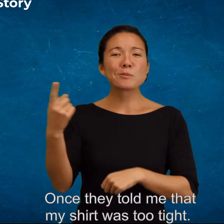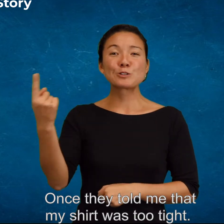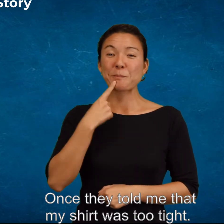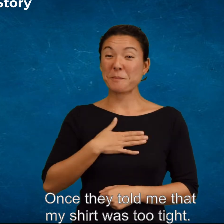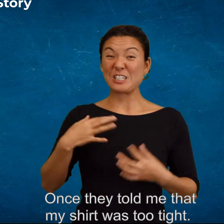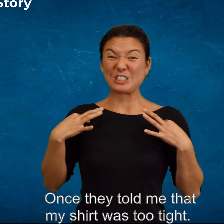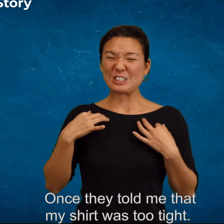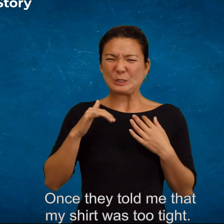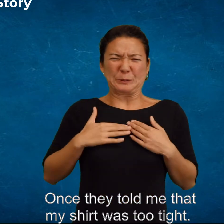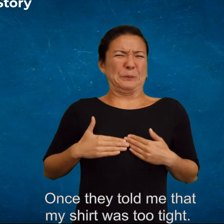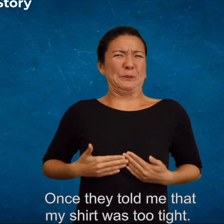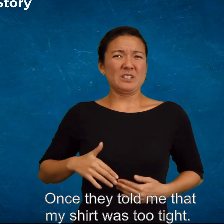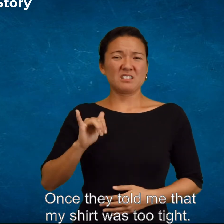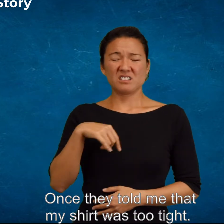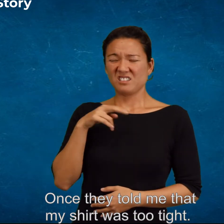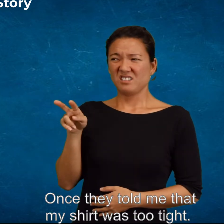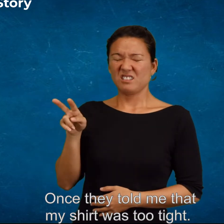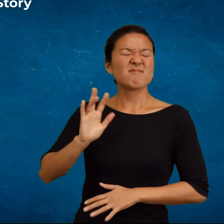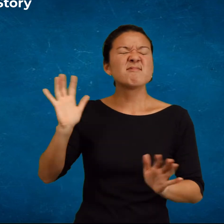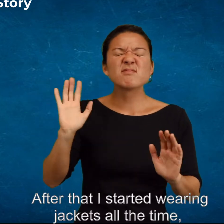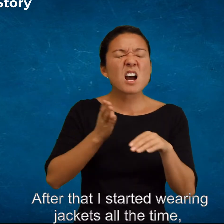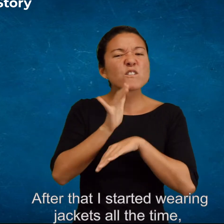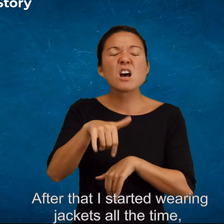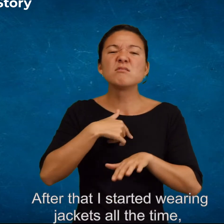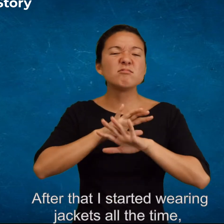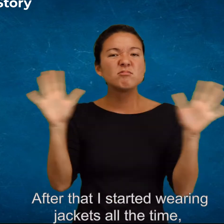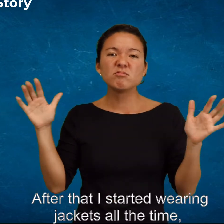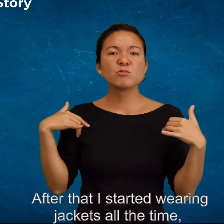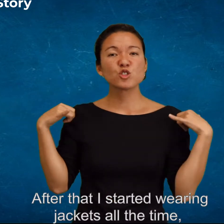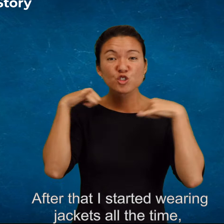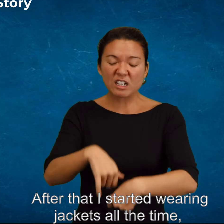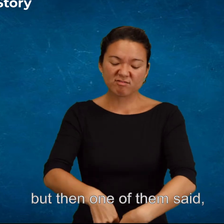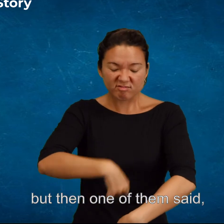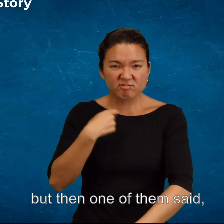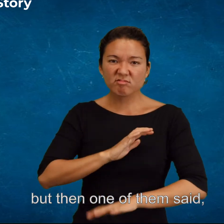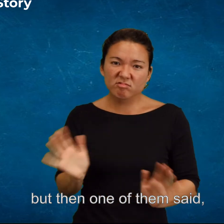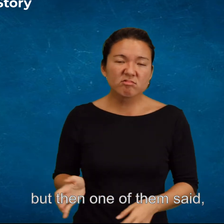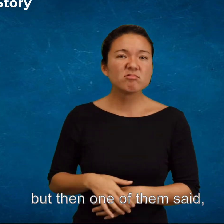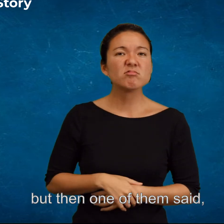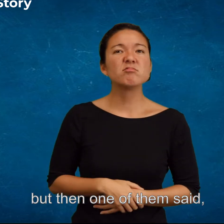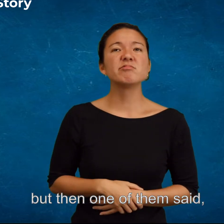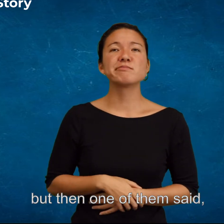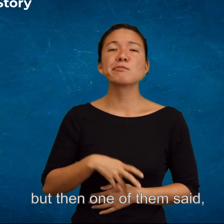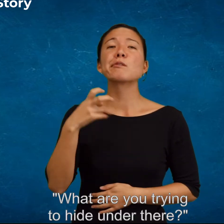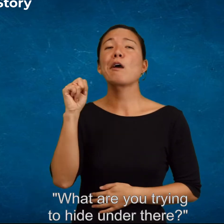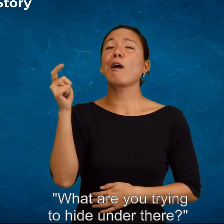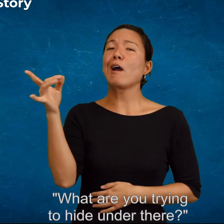Once they told me that my shirt was too tight. After that I started wearing jackets all the time but then one of them said, what are you trying to hide under there?